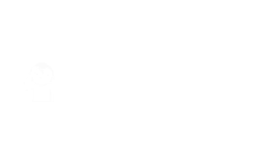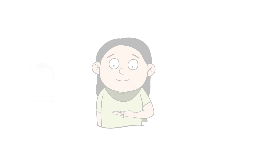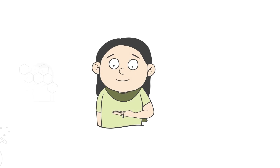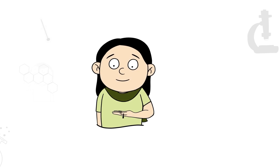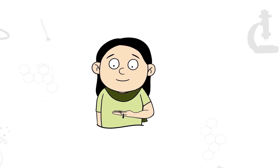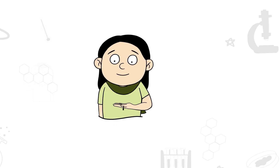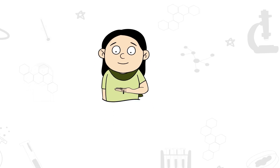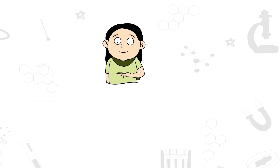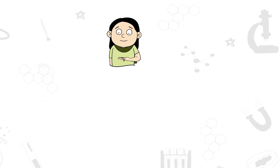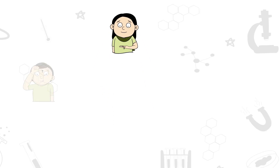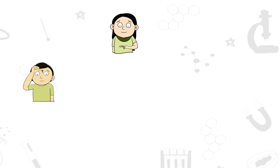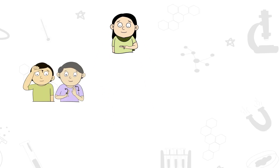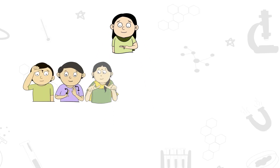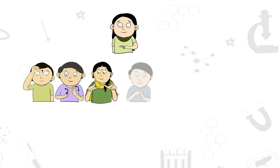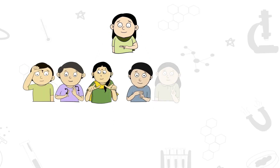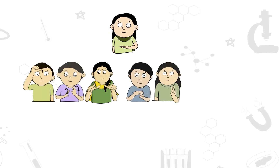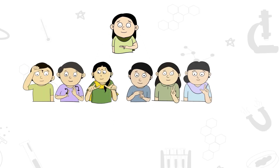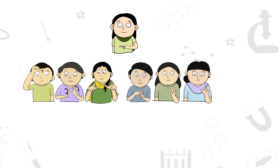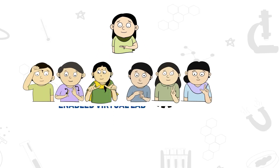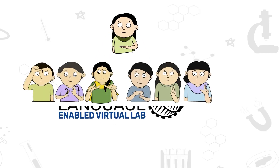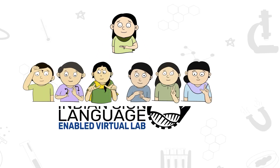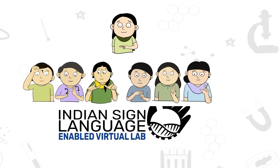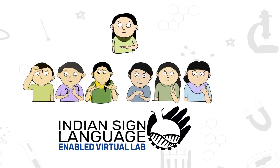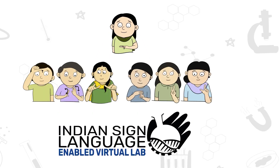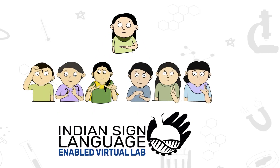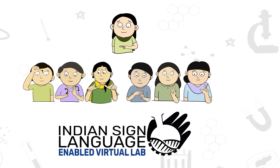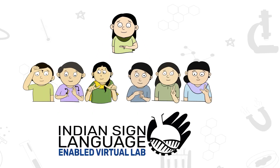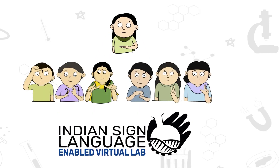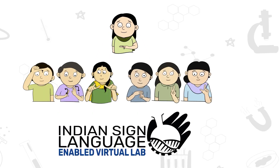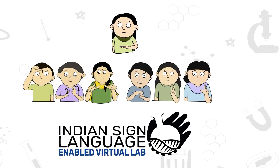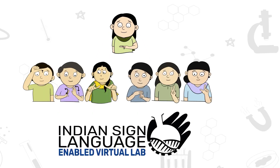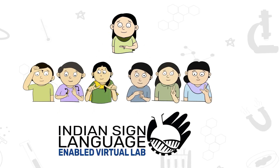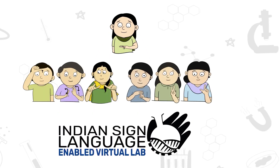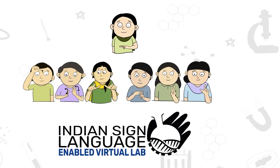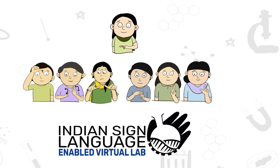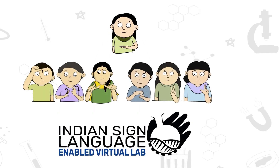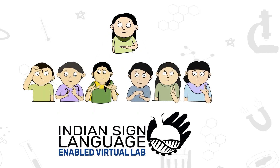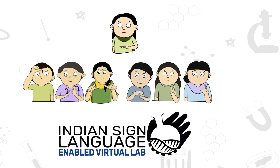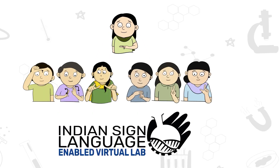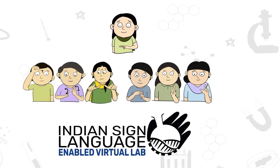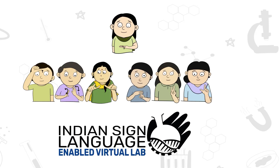Welcome to ISL Enabled Virtual Lab of CSIR.